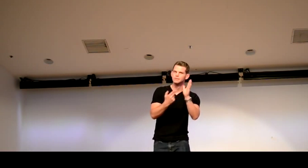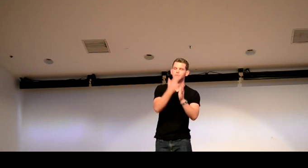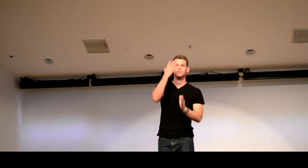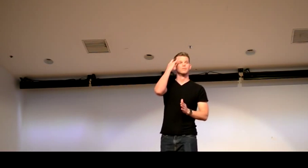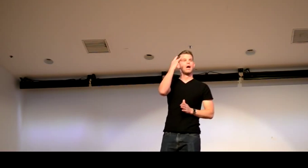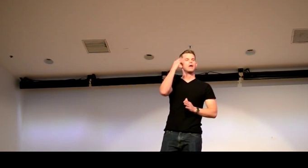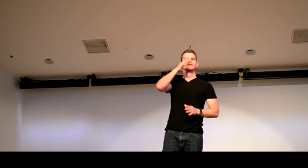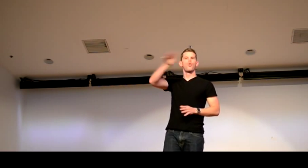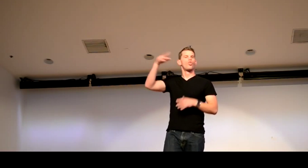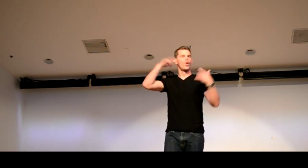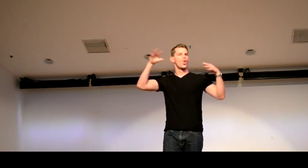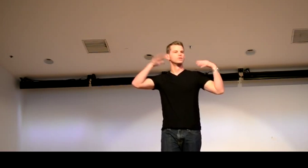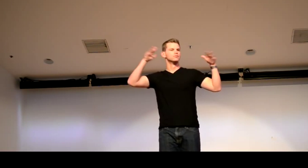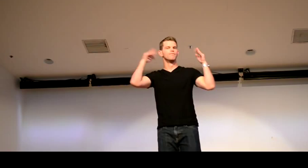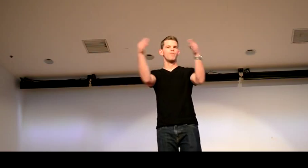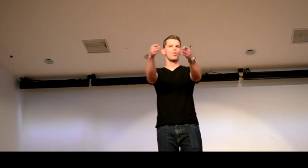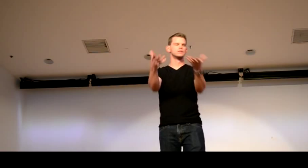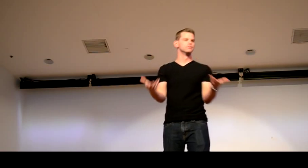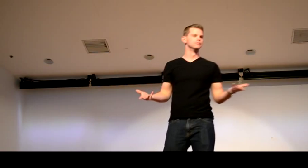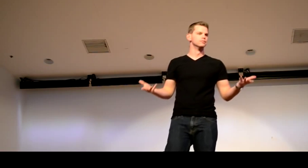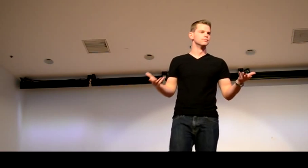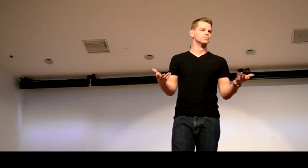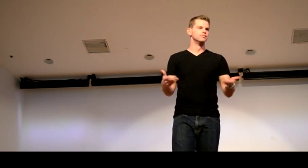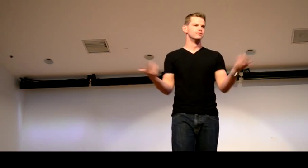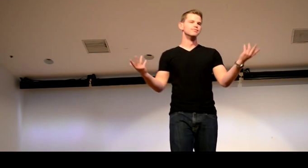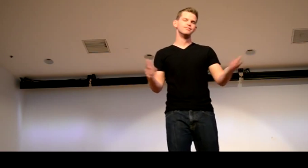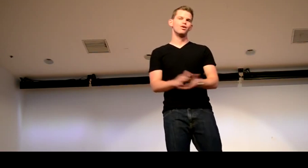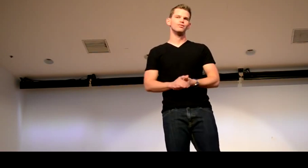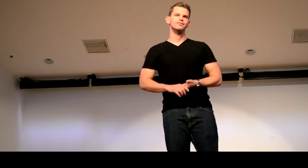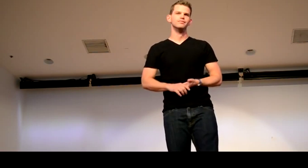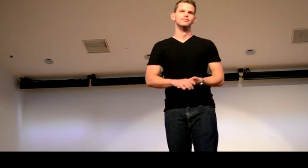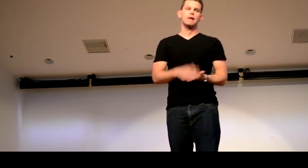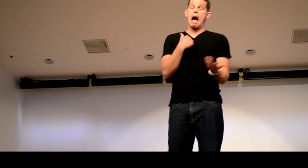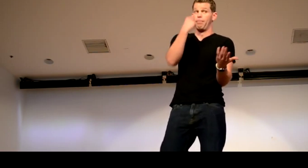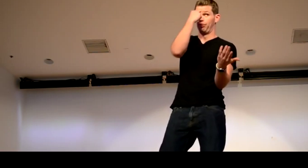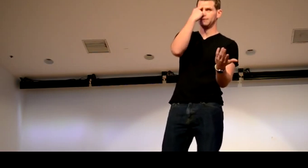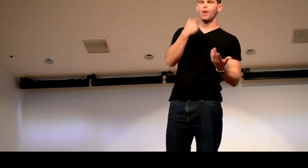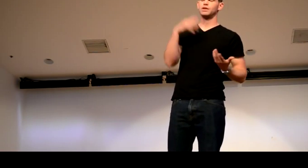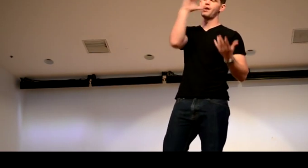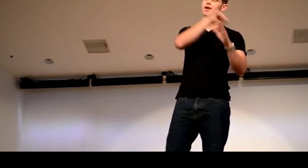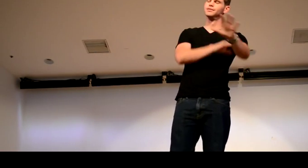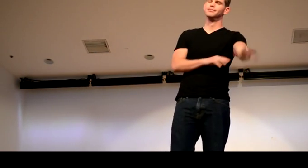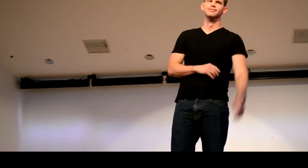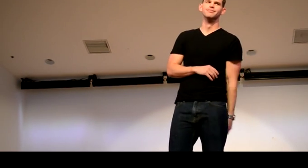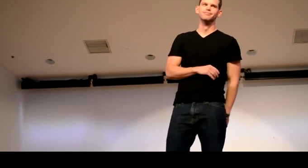not really sure not really sure that's true because we don't have the noise we don't need to get distracted at least that's what I think